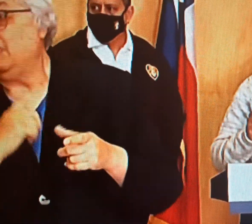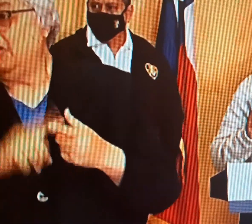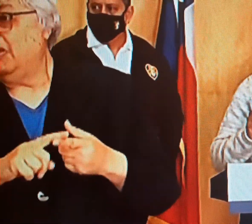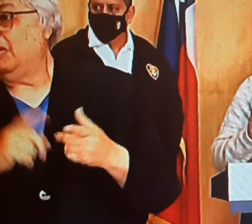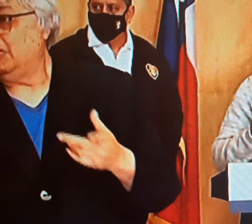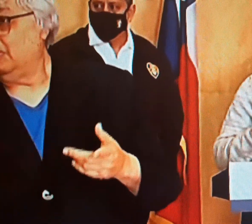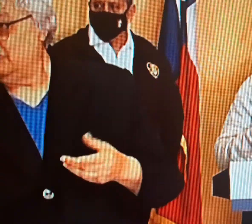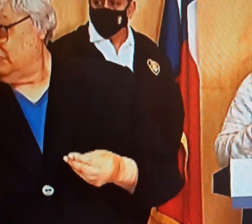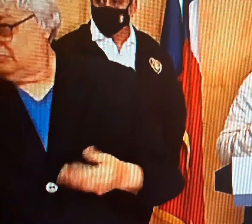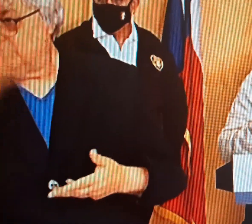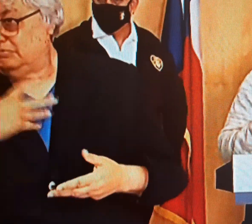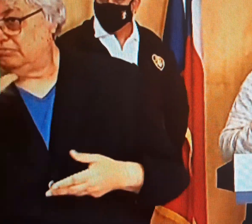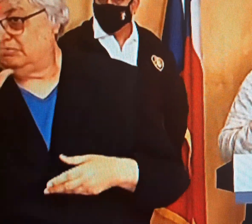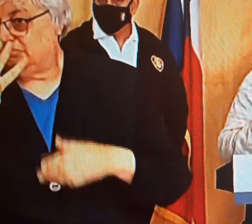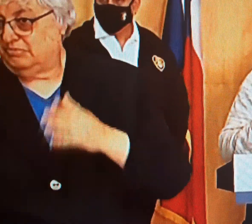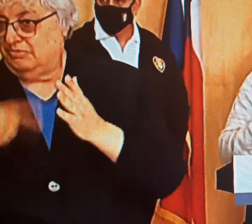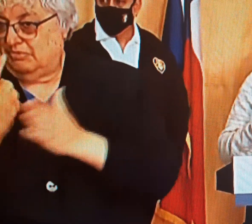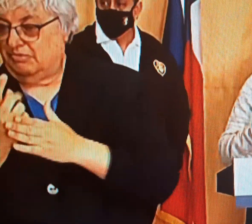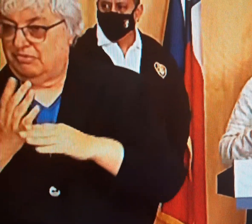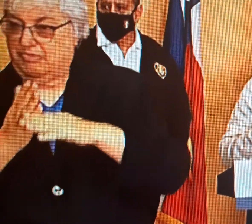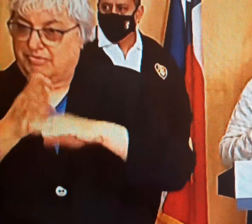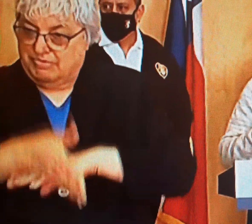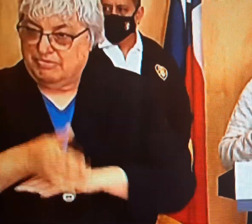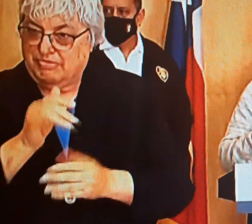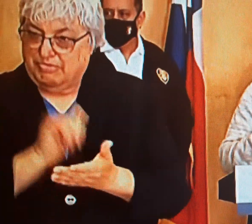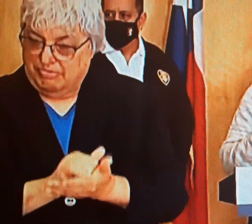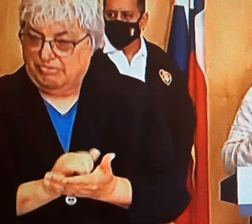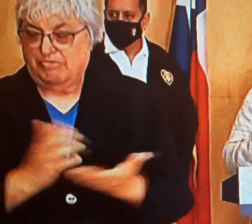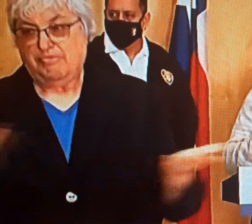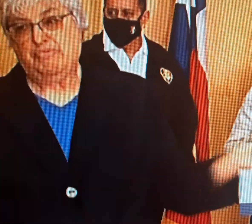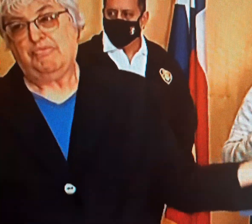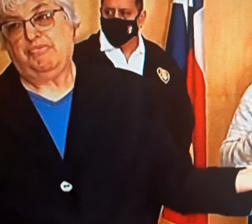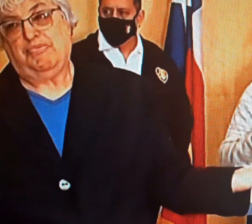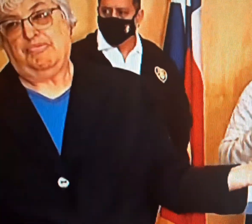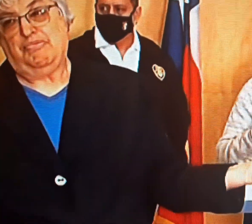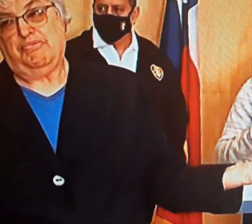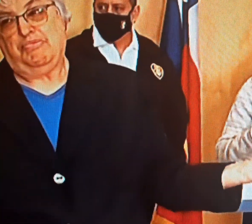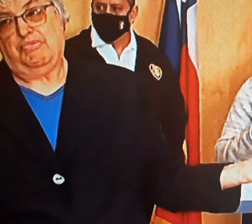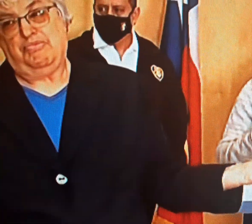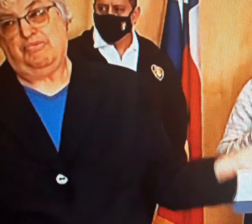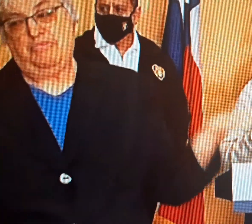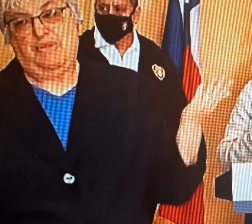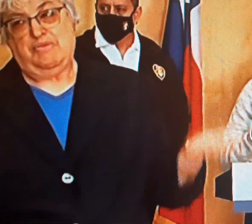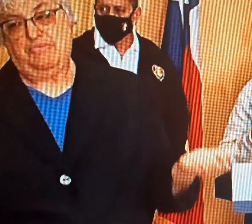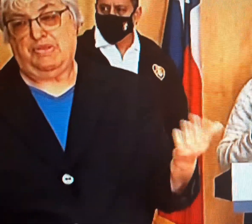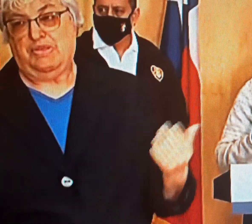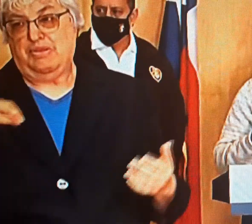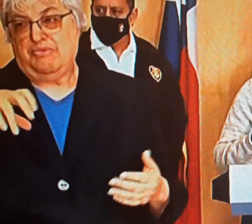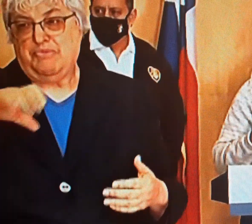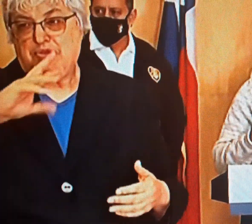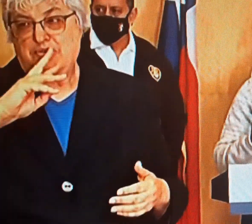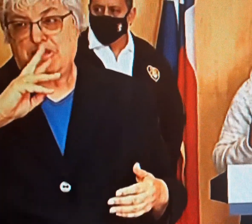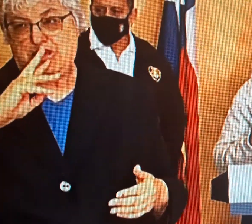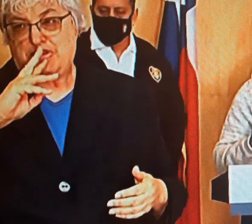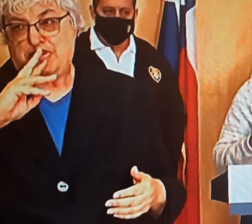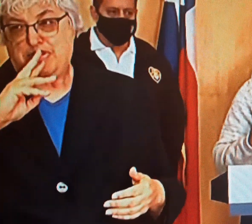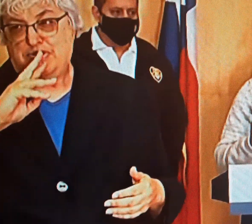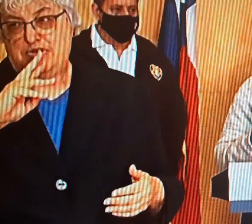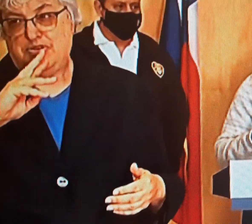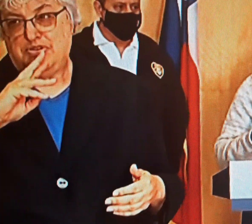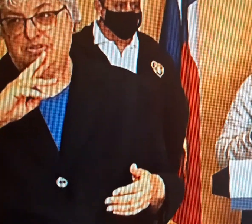we have to wait about 24 hours before we do that. So we're still looking at sometime probably